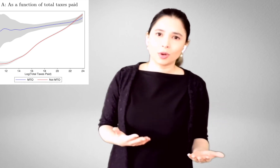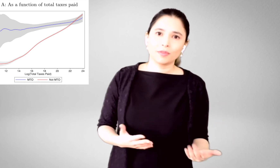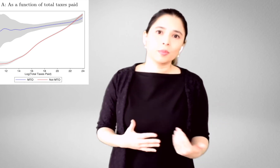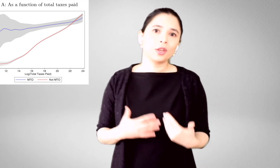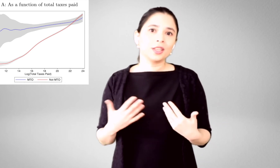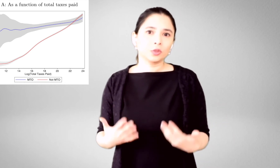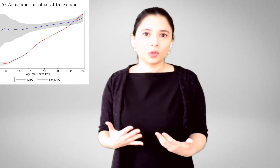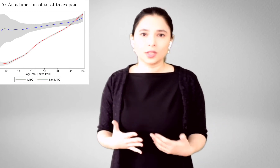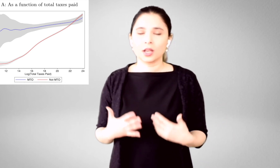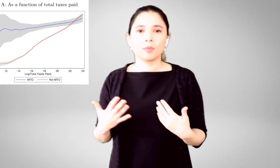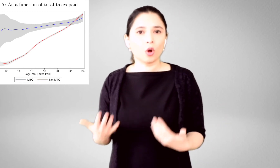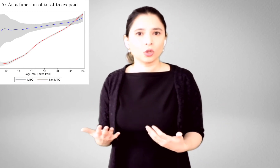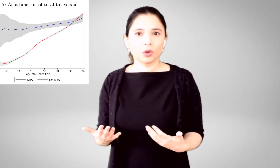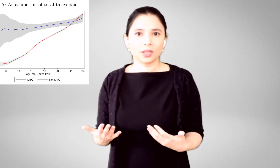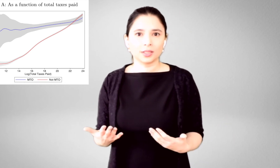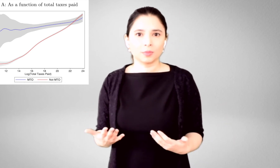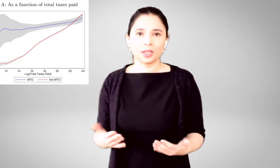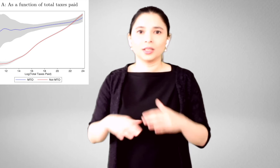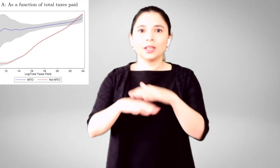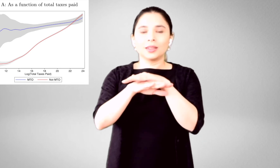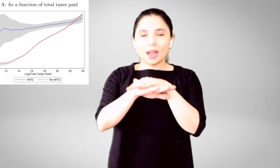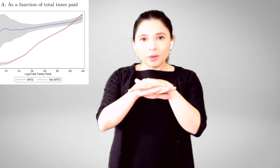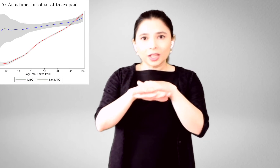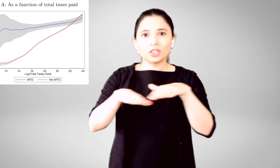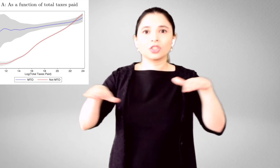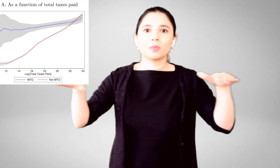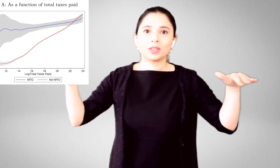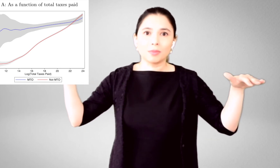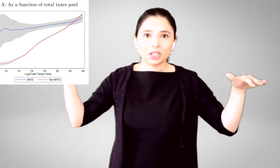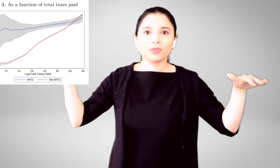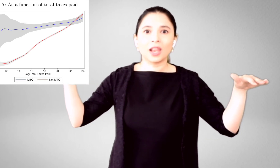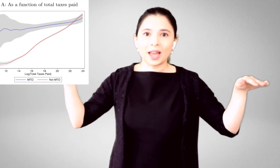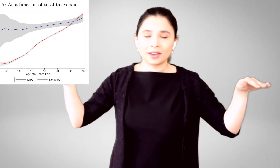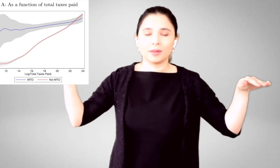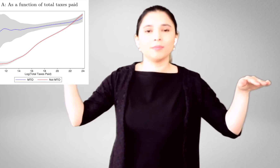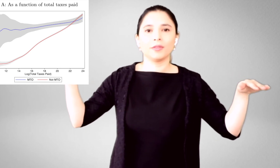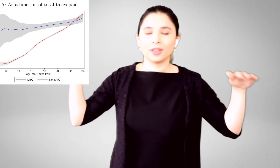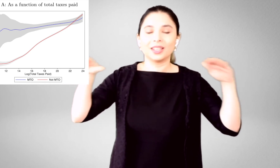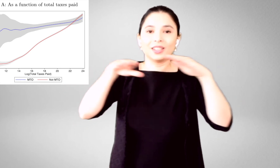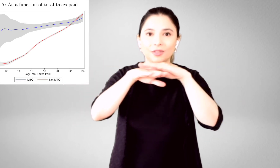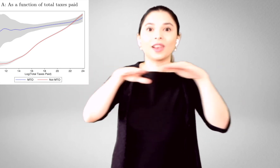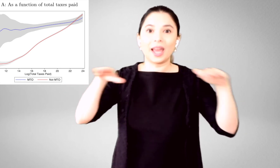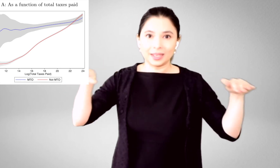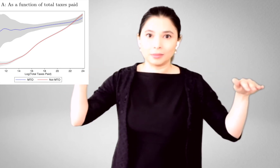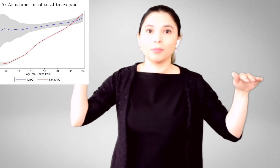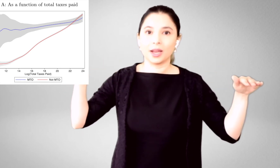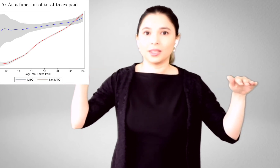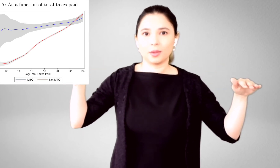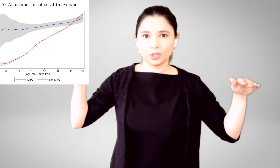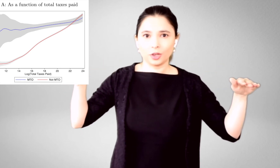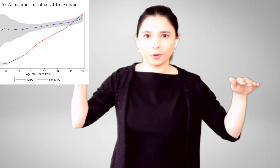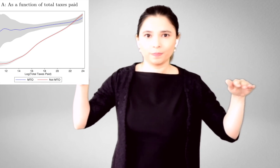number of employees, gross income, or total taxes paid, that relationship is much flatter. It's flattened by the MTO.